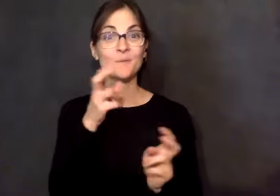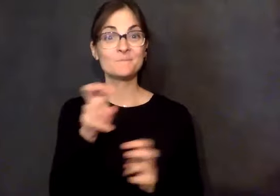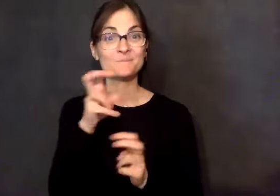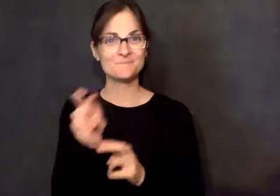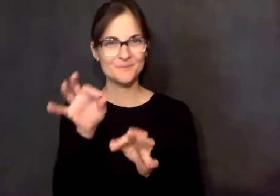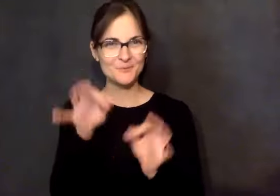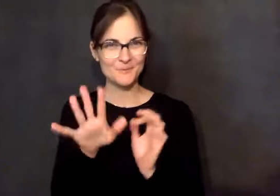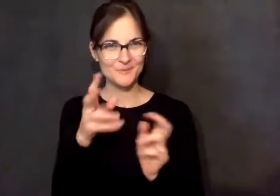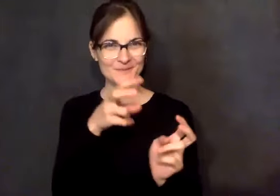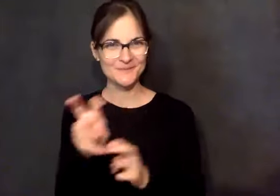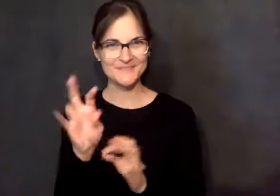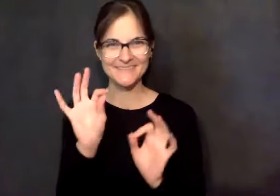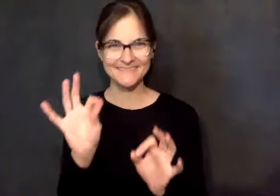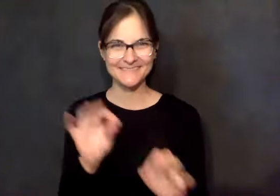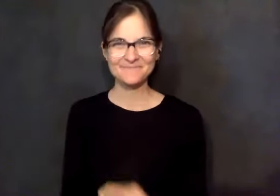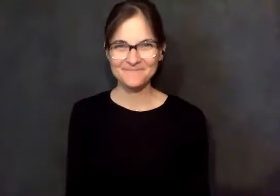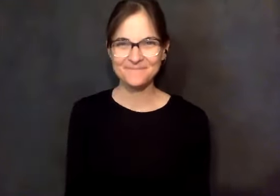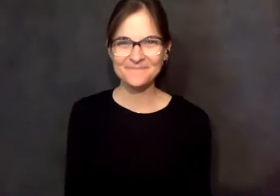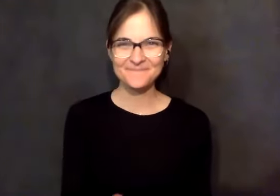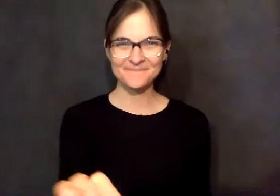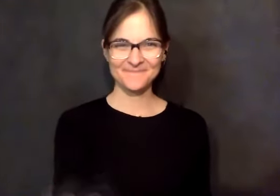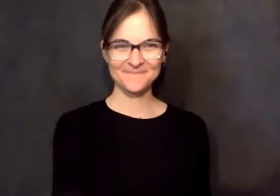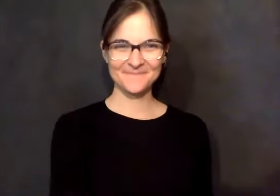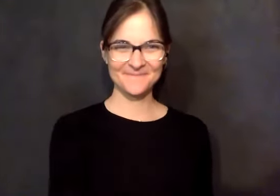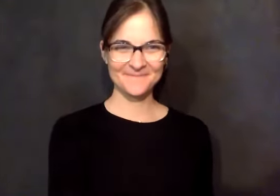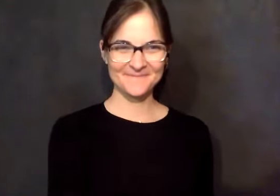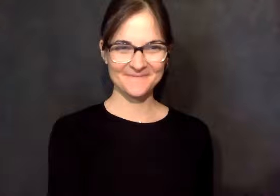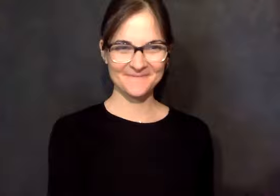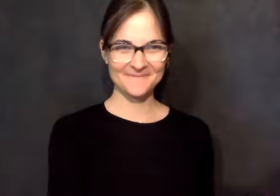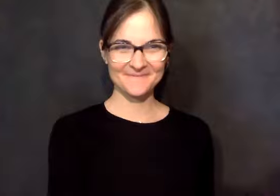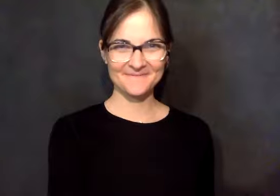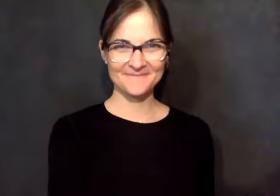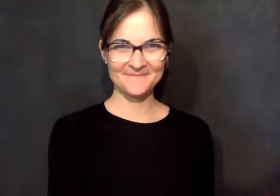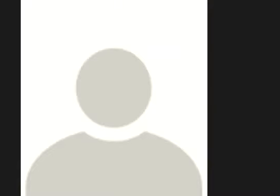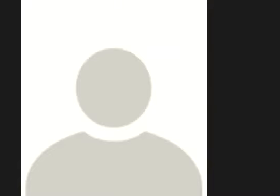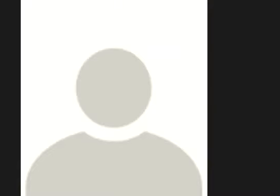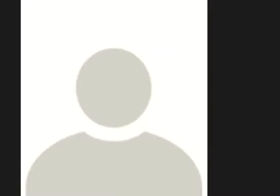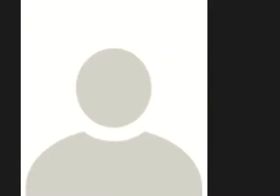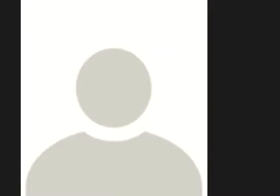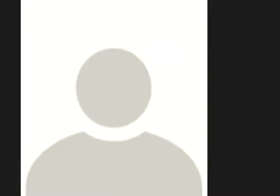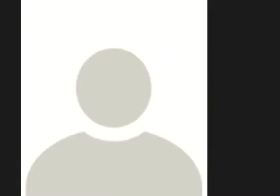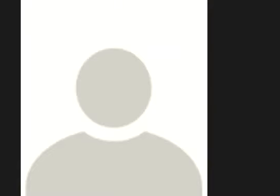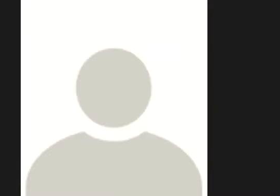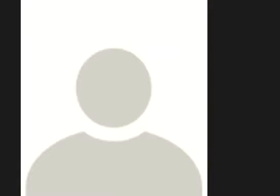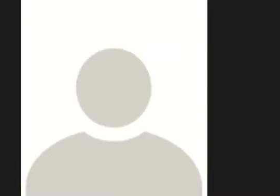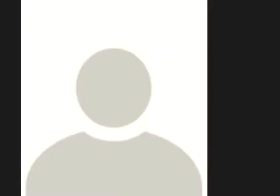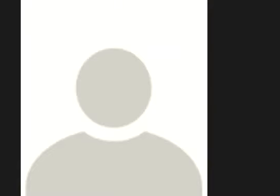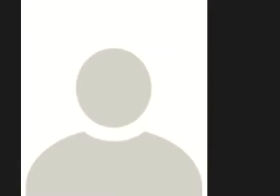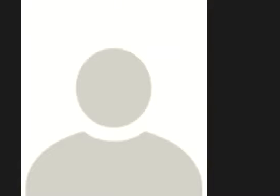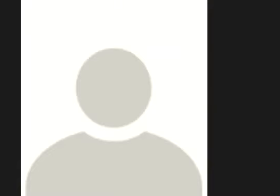He took off that morning and he took us over there where we picked up our babies and brought them home. So we had, you know,